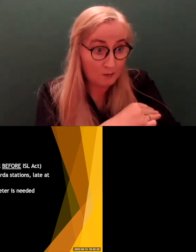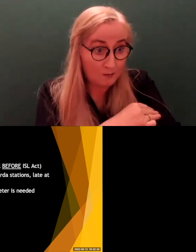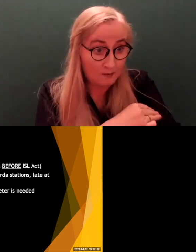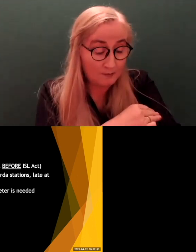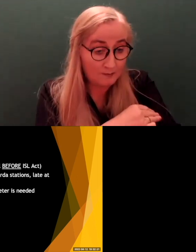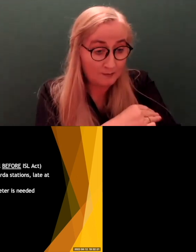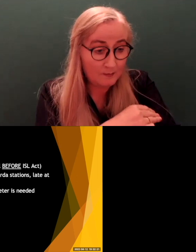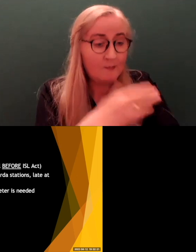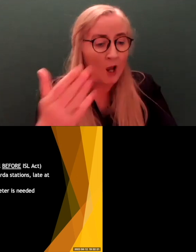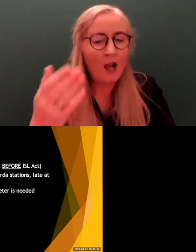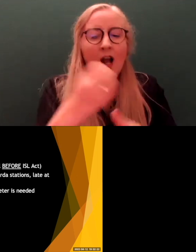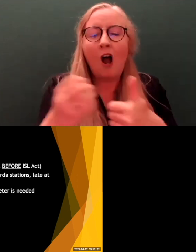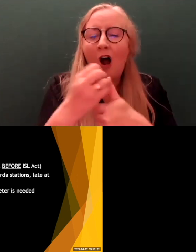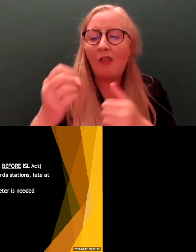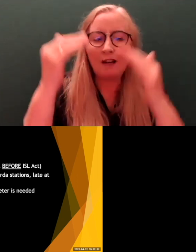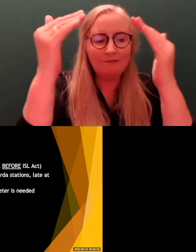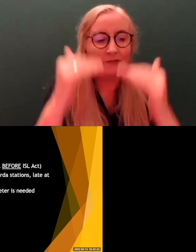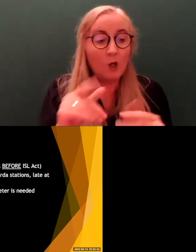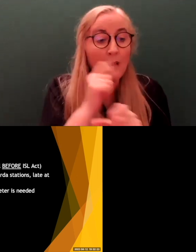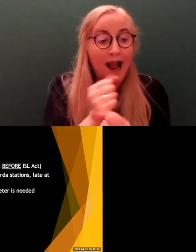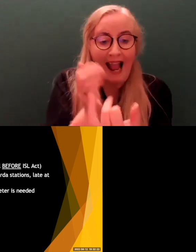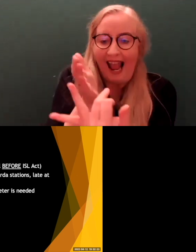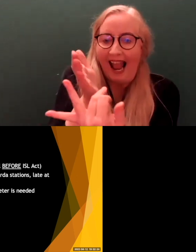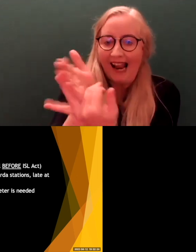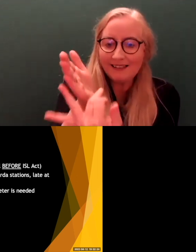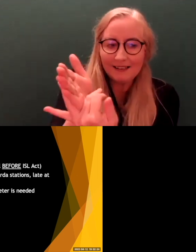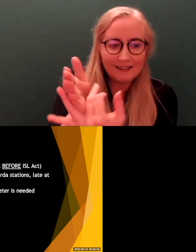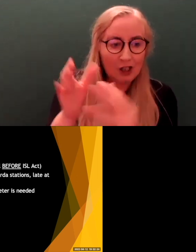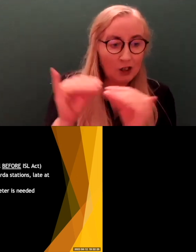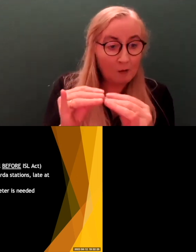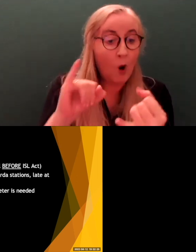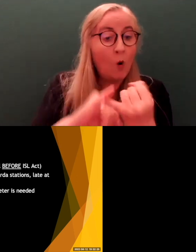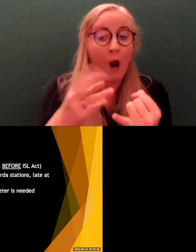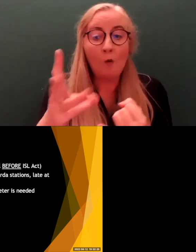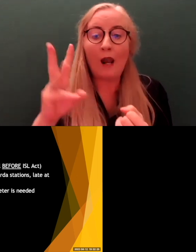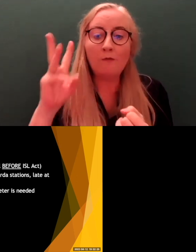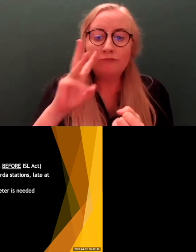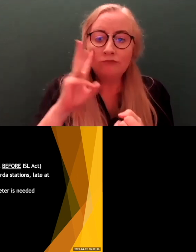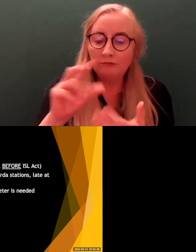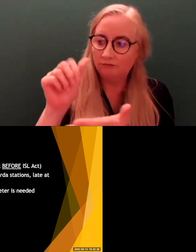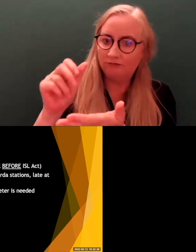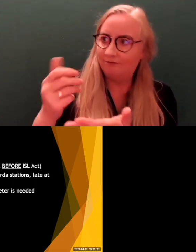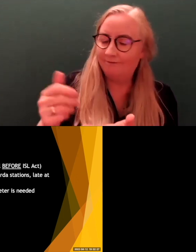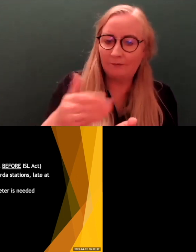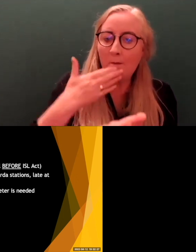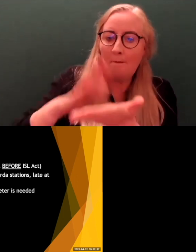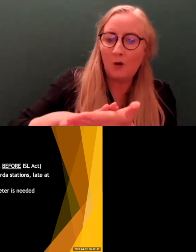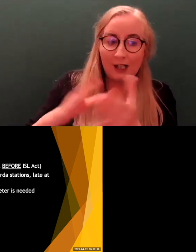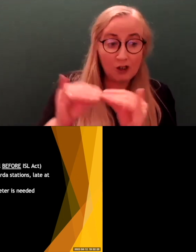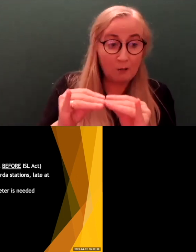Another issue is, like, access to an interpreter and who grants the access to interpreters. So, Garda in courts sometimes just